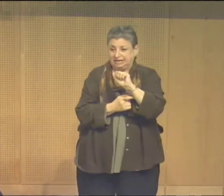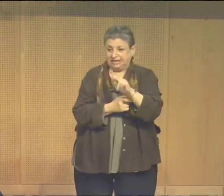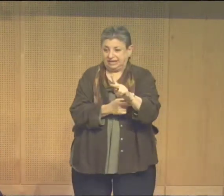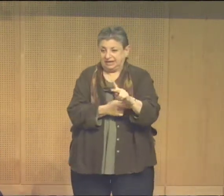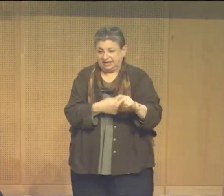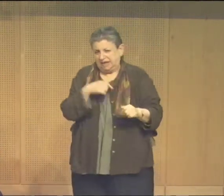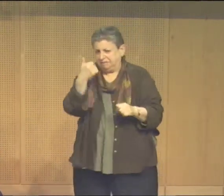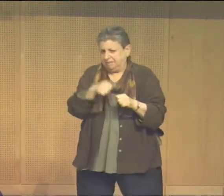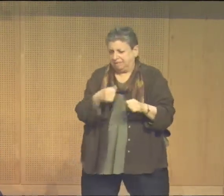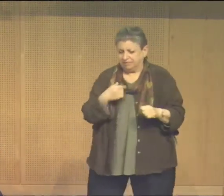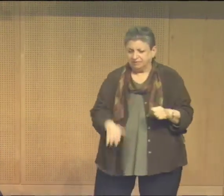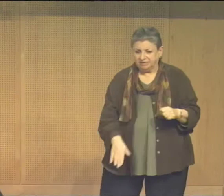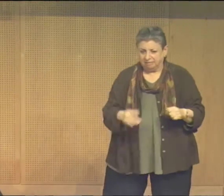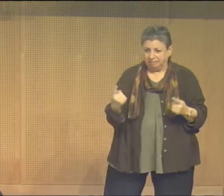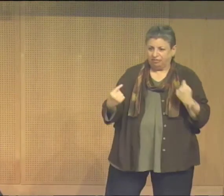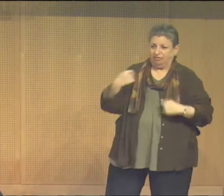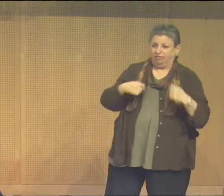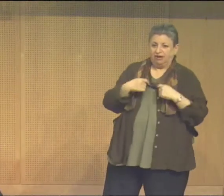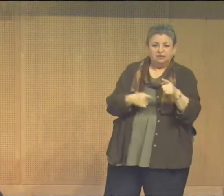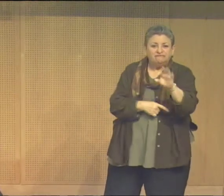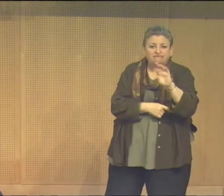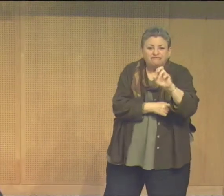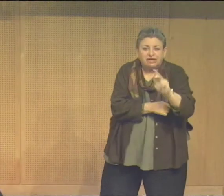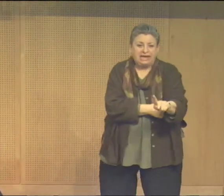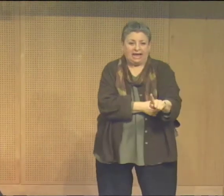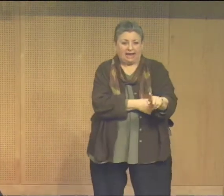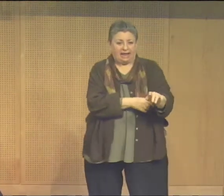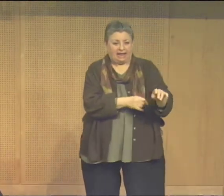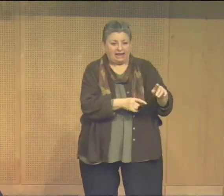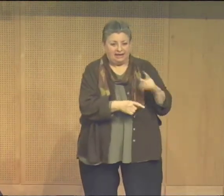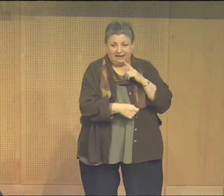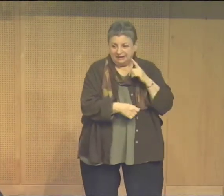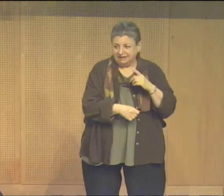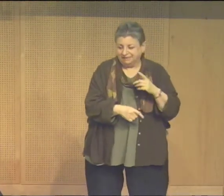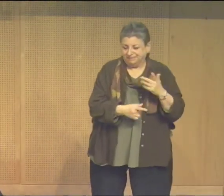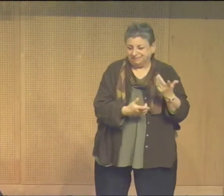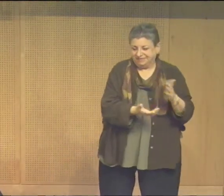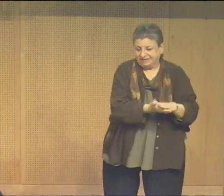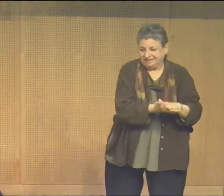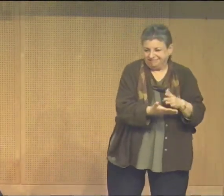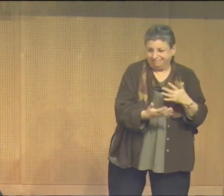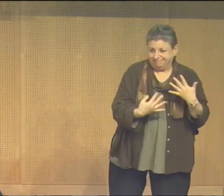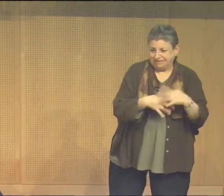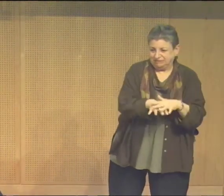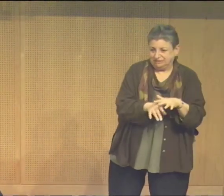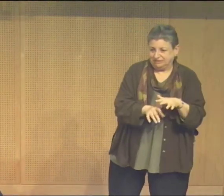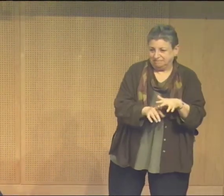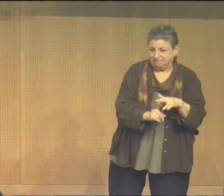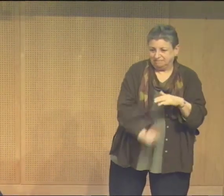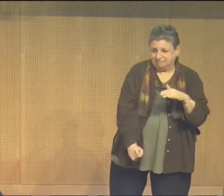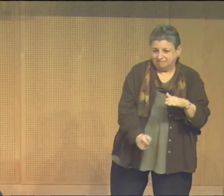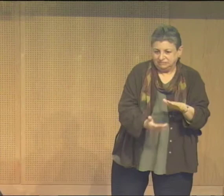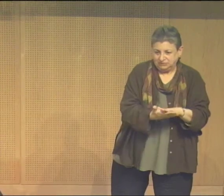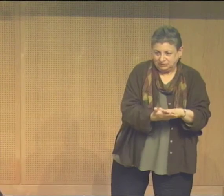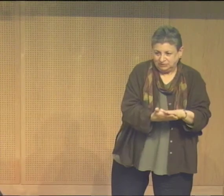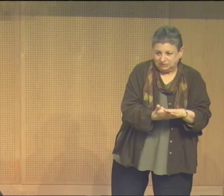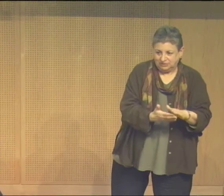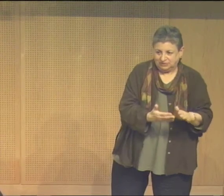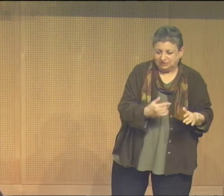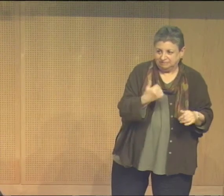And freak. Because all of these things were things that were hurled at me. I was called a freak when I